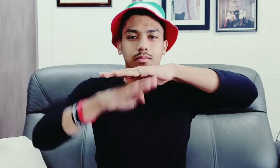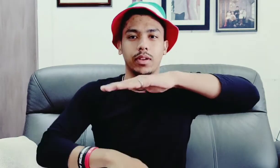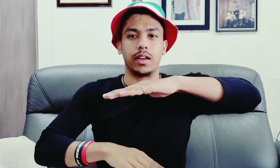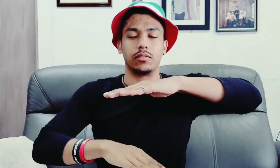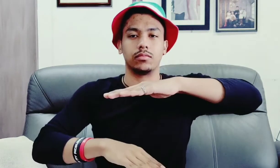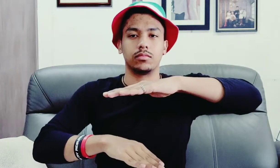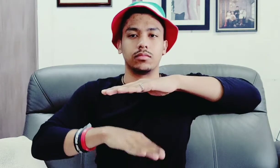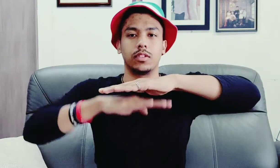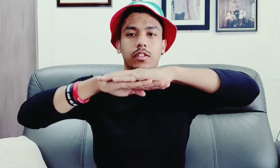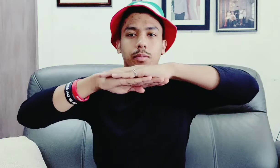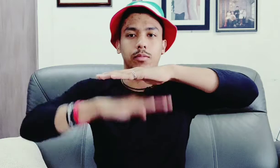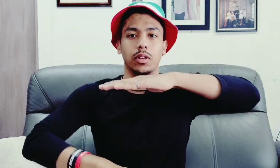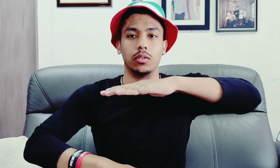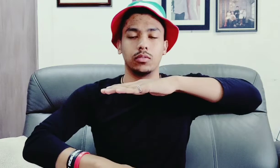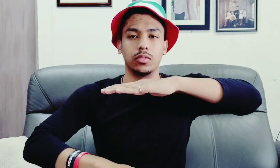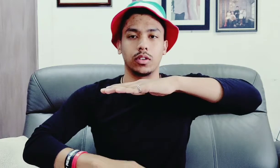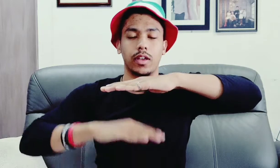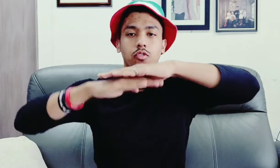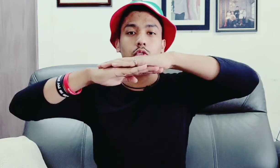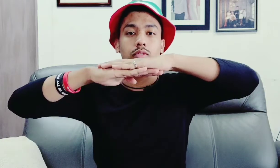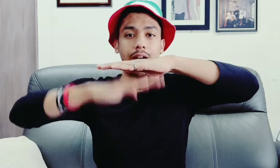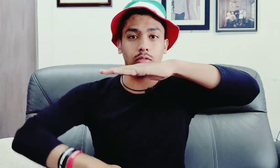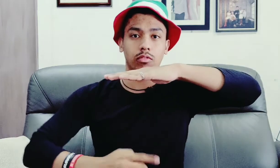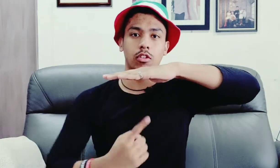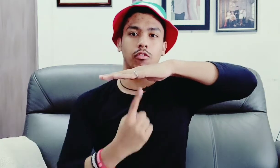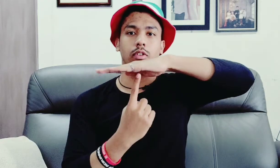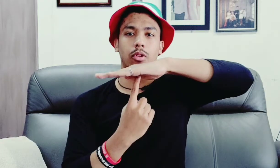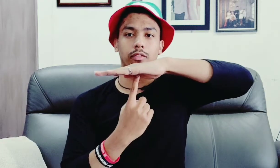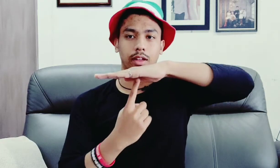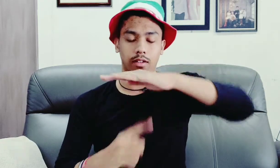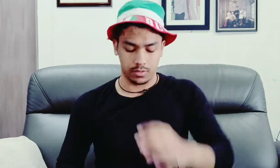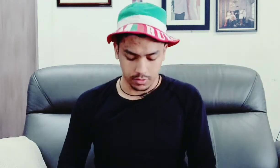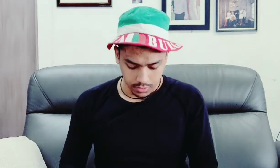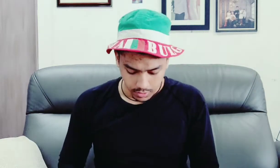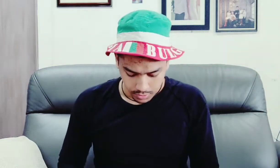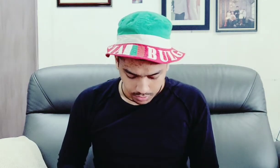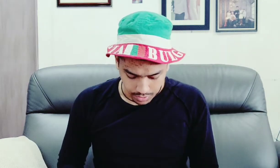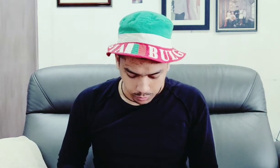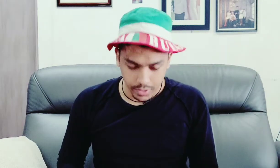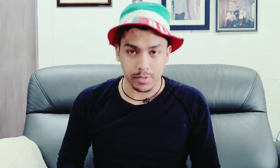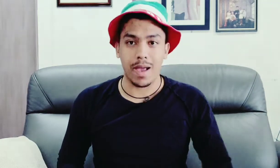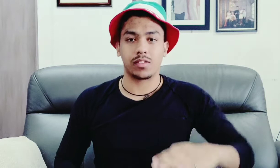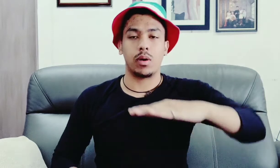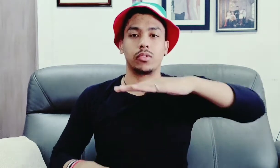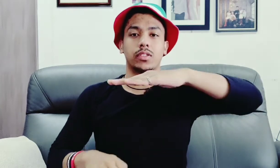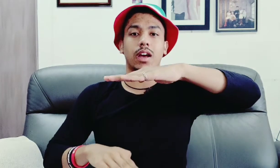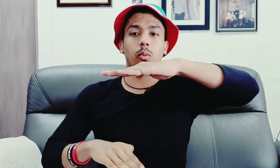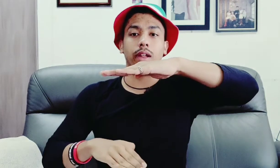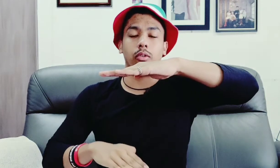bring it down this means below case you go down from your left hand next word is maximum so it's the other way now